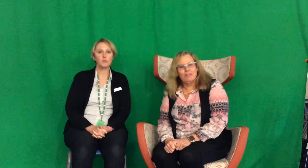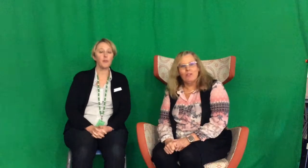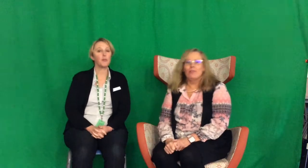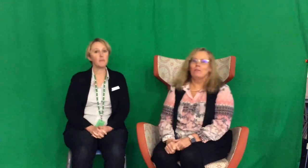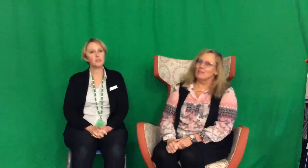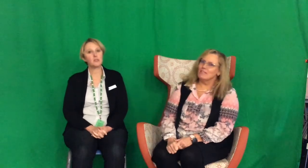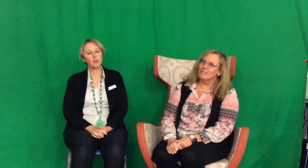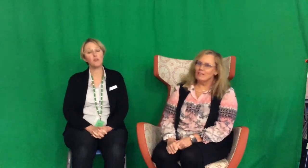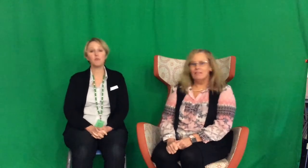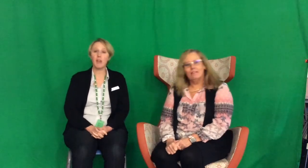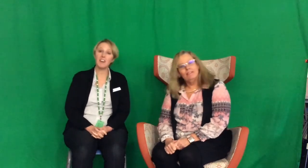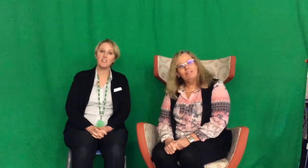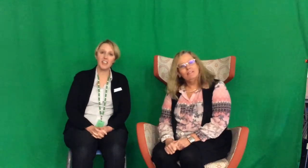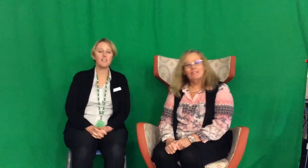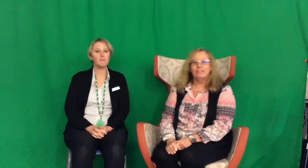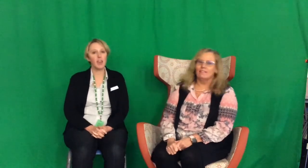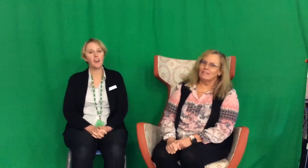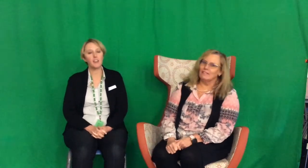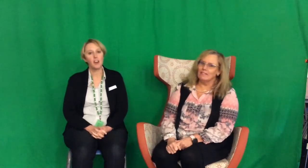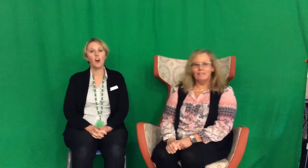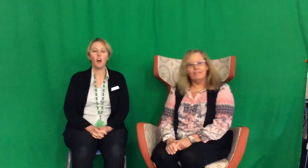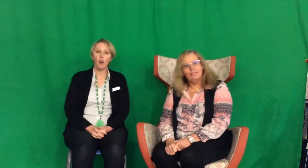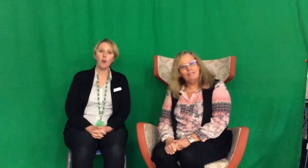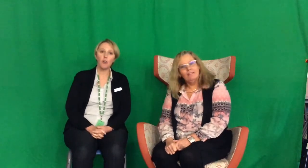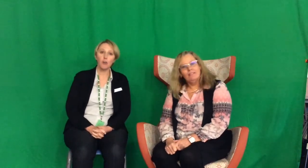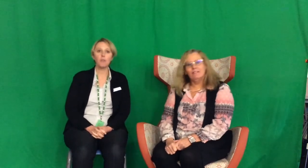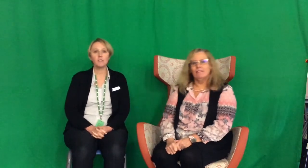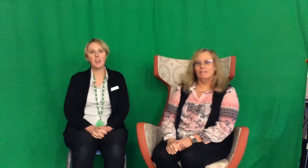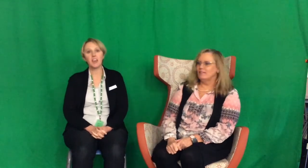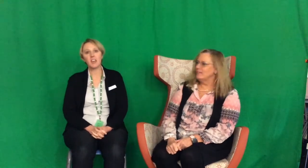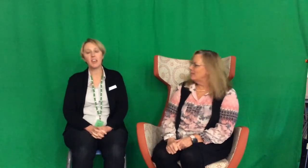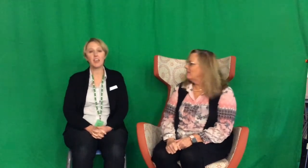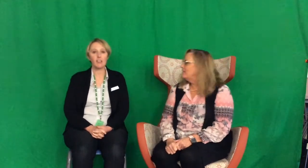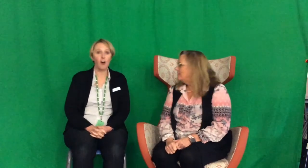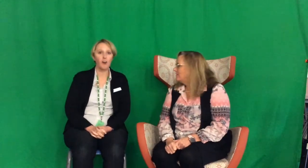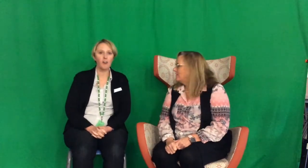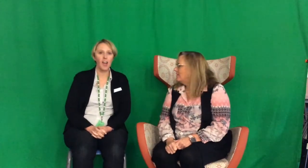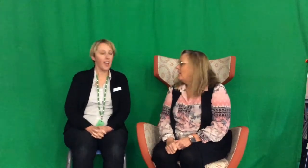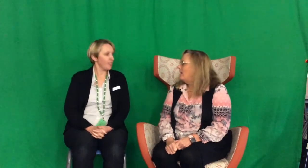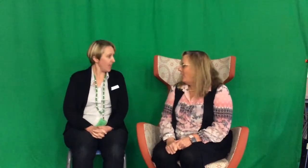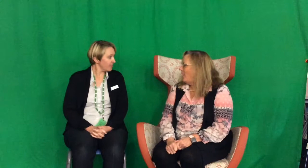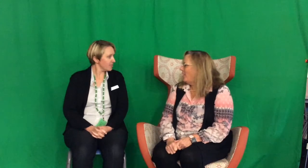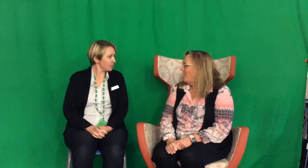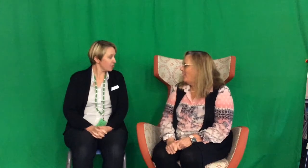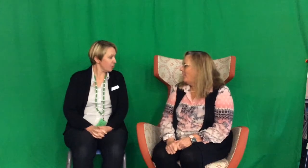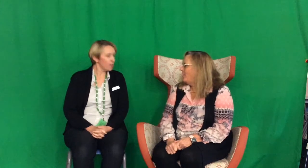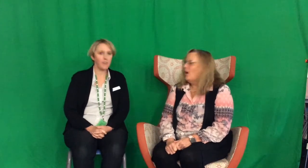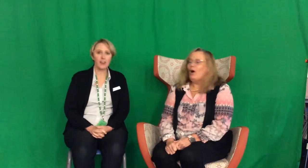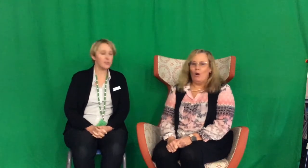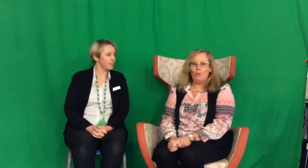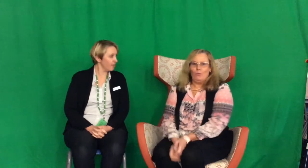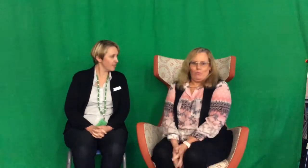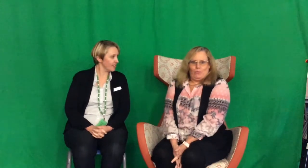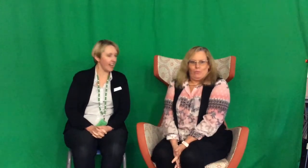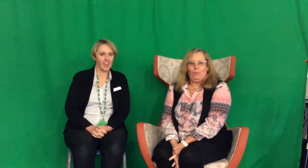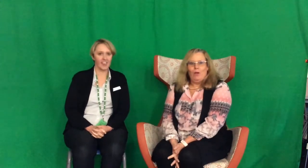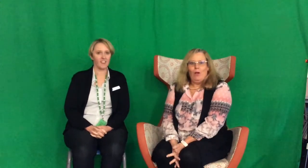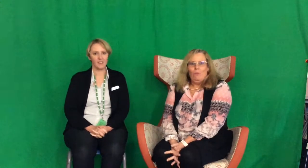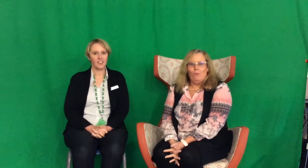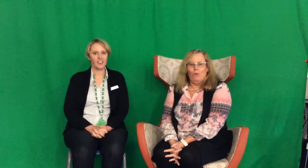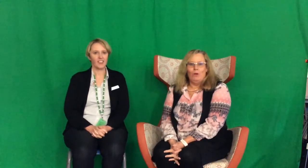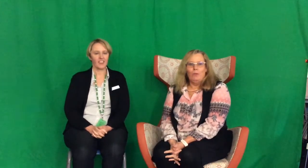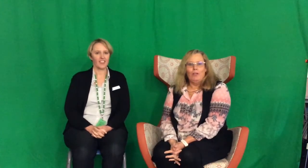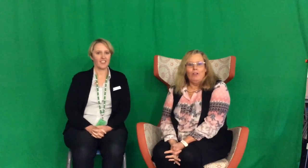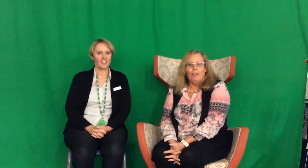The wheels on the bus go round and round, all day long. Well, that's the tune of our song today.